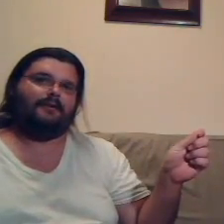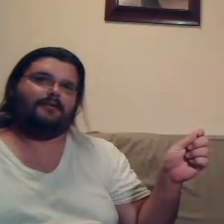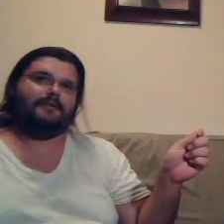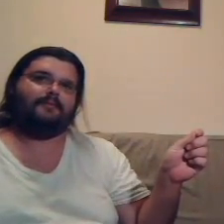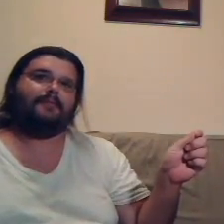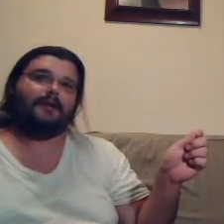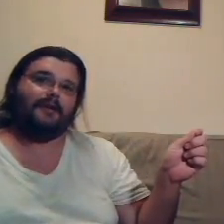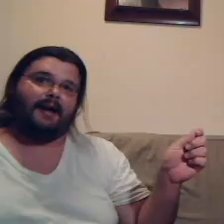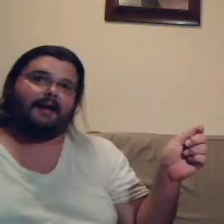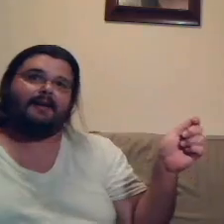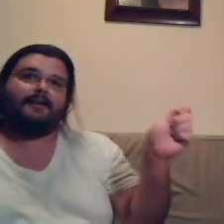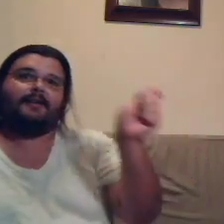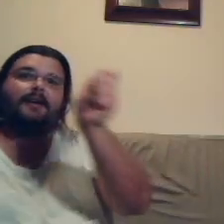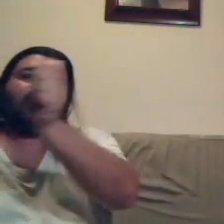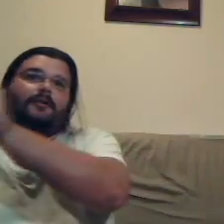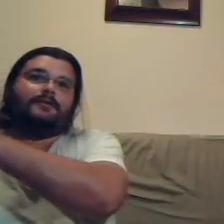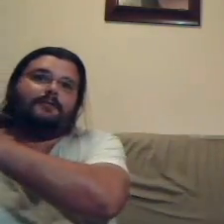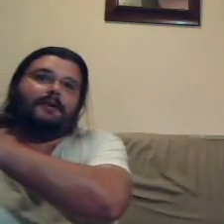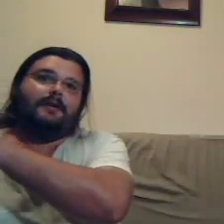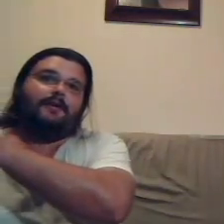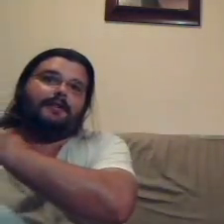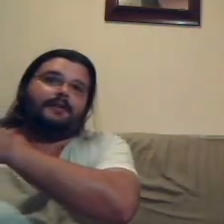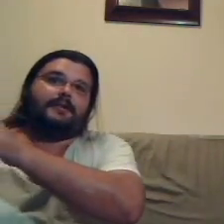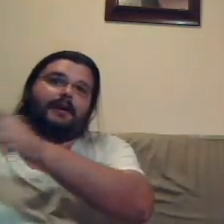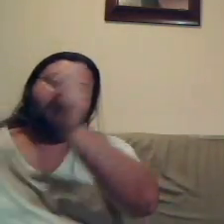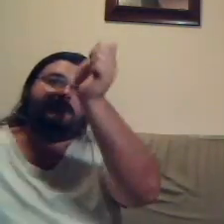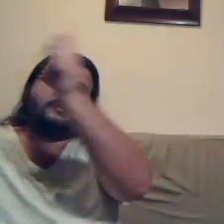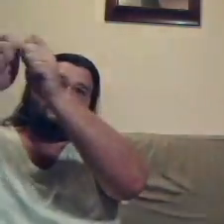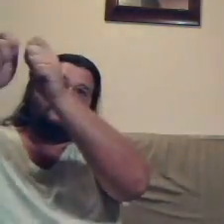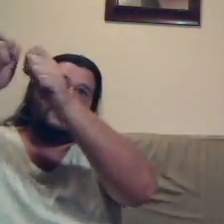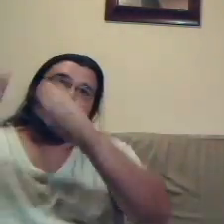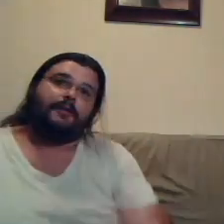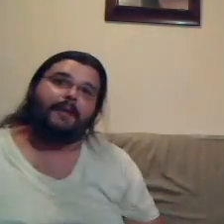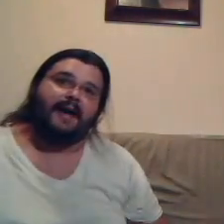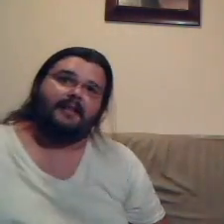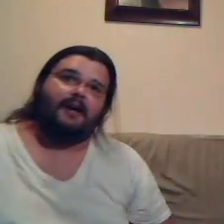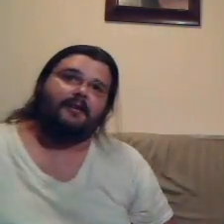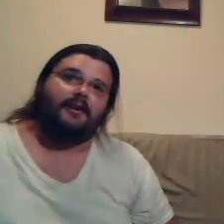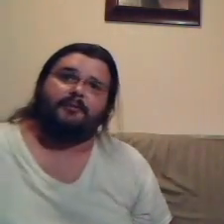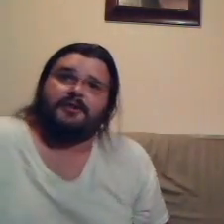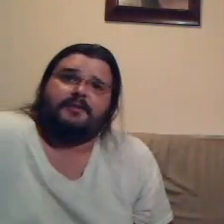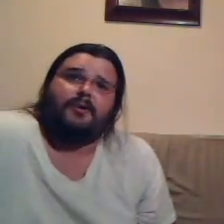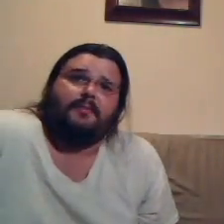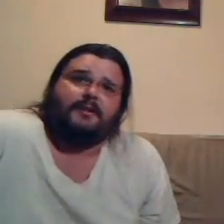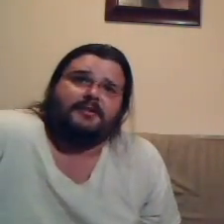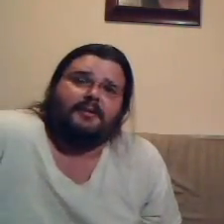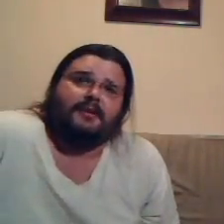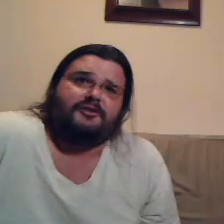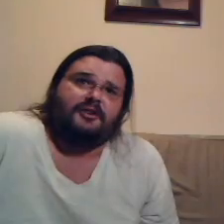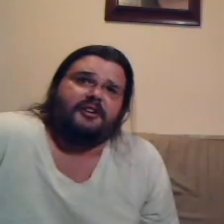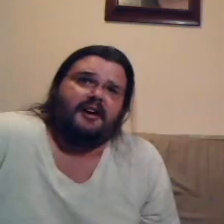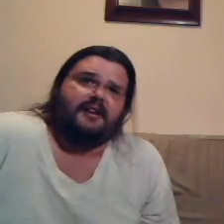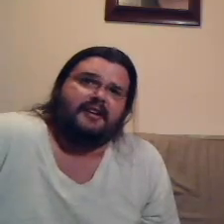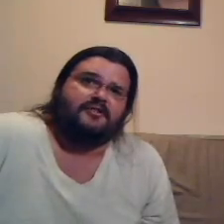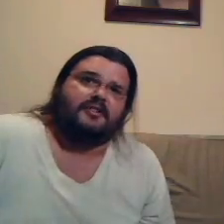closing. But good night. I close the window, and this time I put the padlock on it, which is probably something I should have done initially.